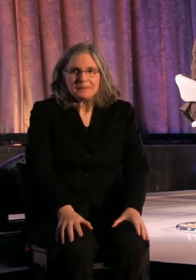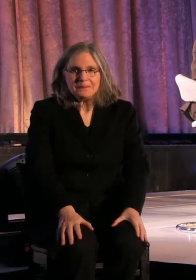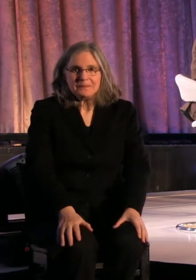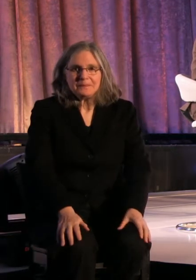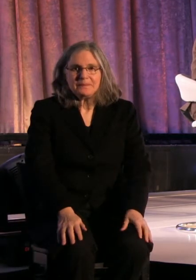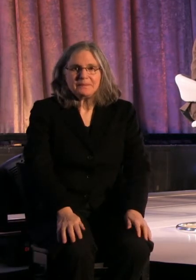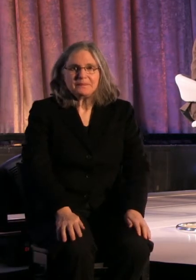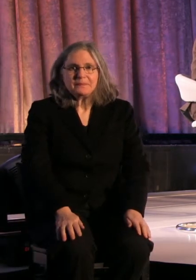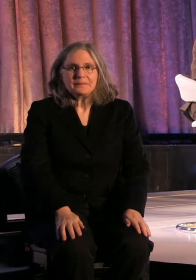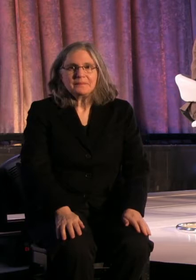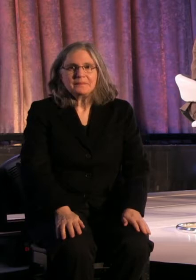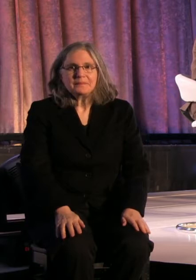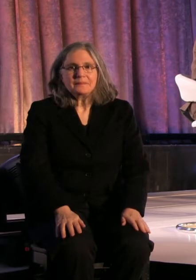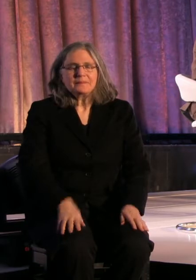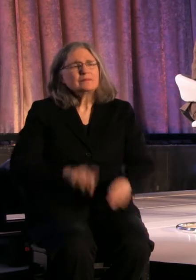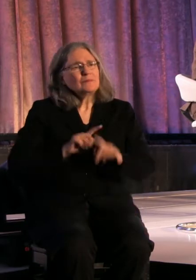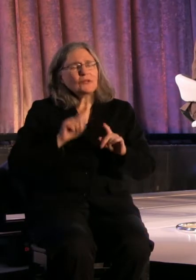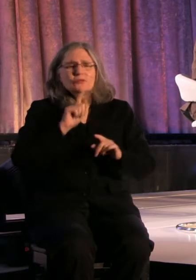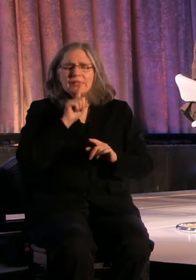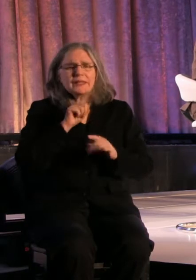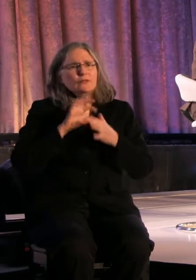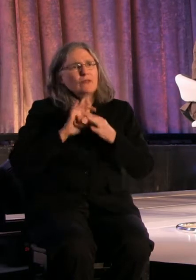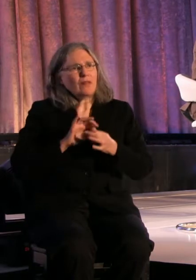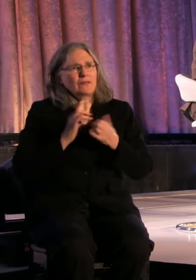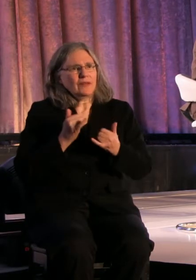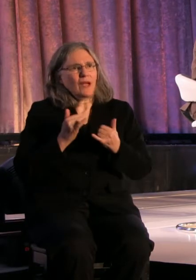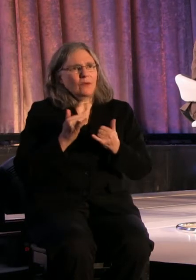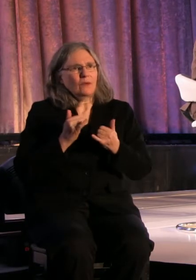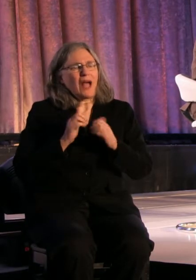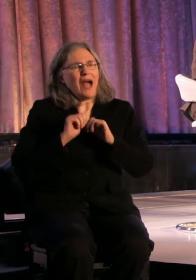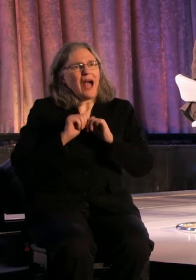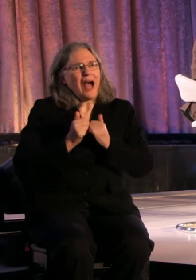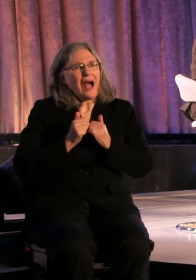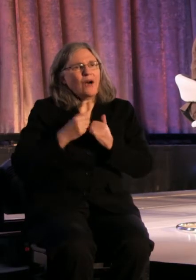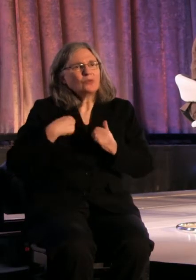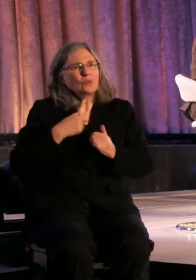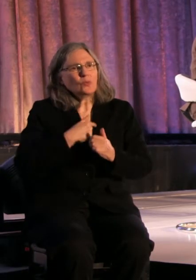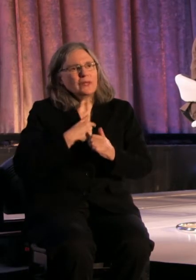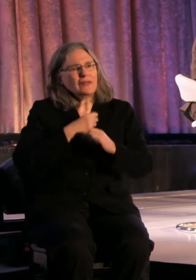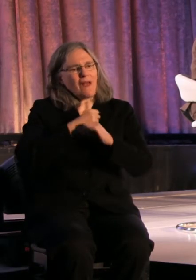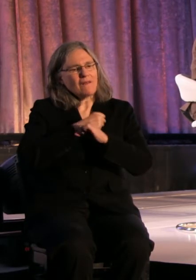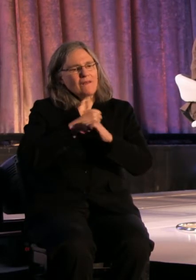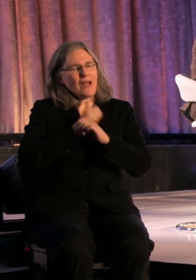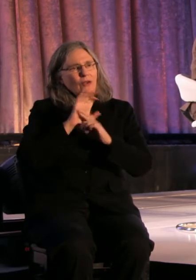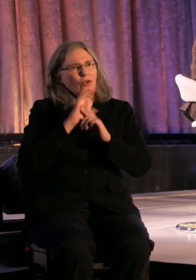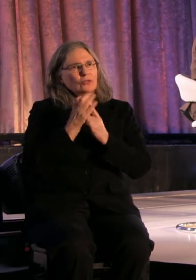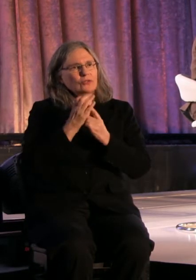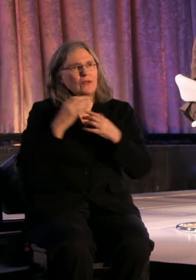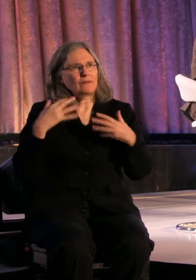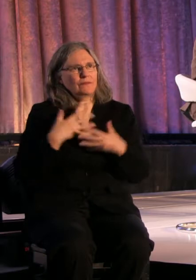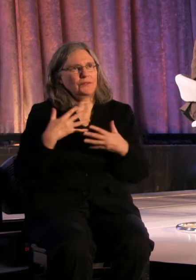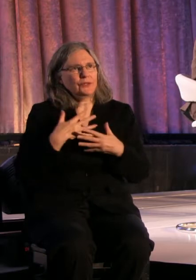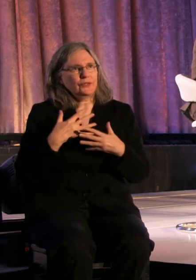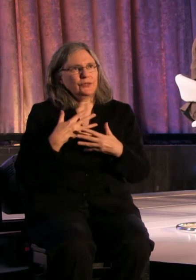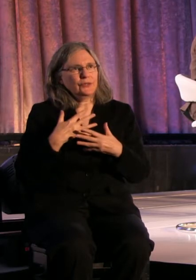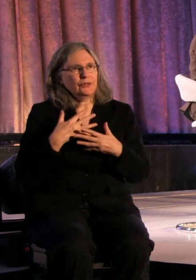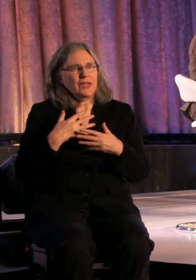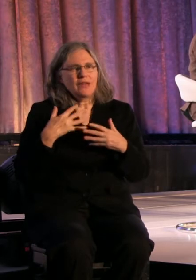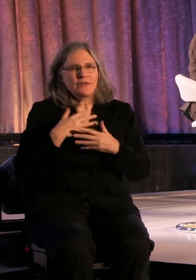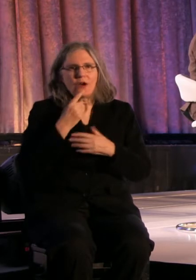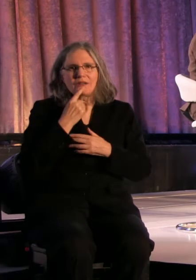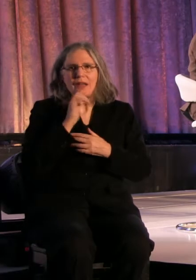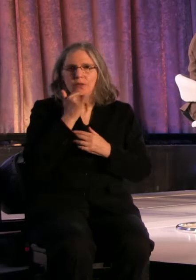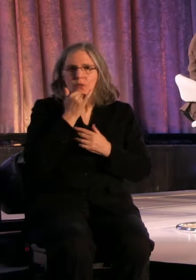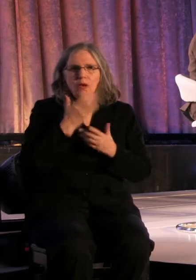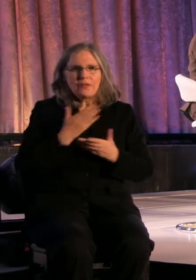But so relevant, I think, particularly now. How do we combat a culture of fear and the fear of saying the wrong